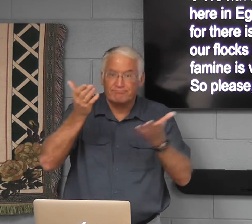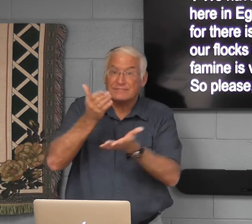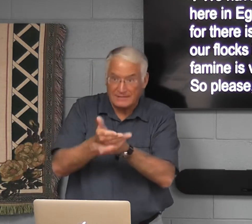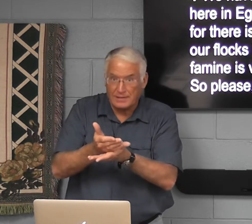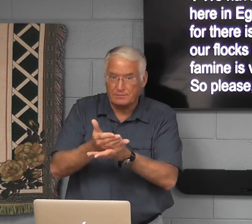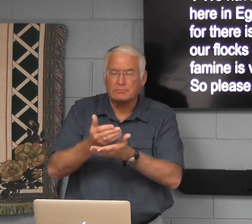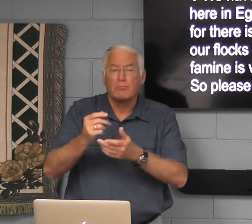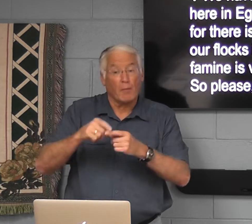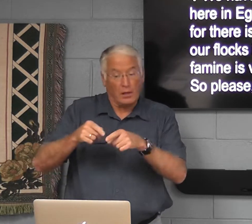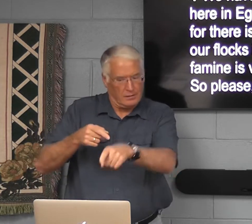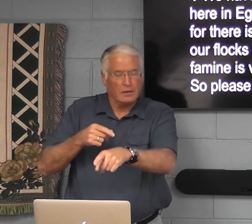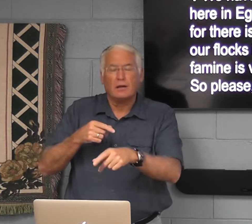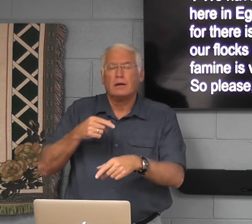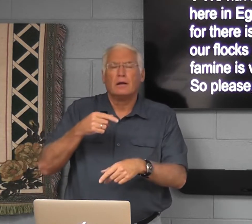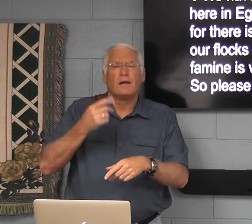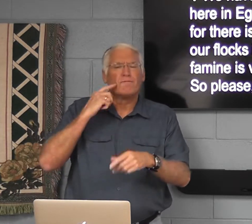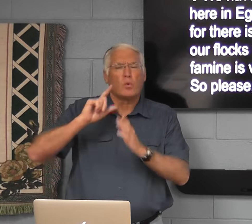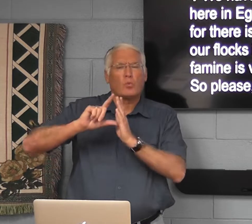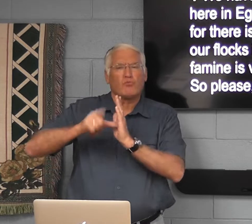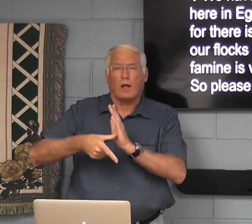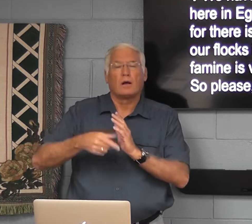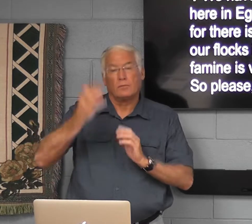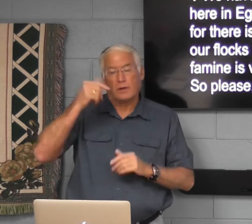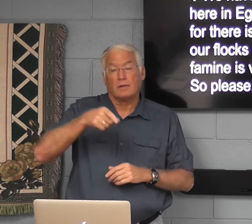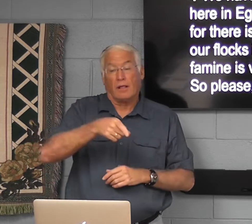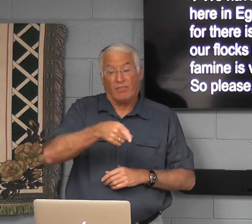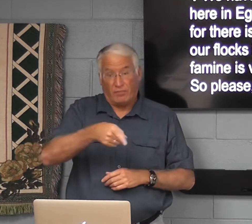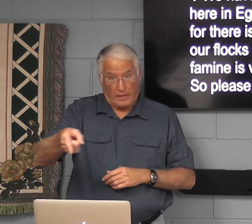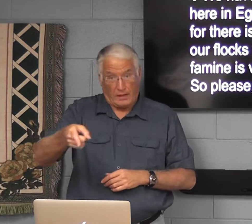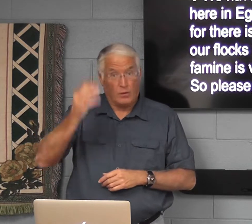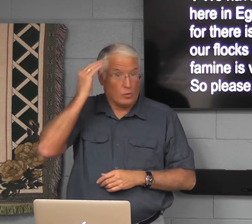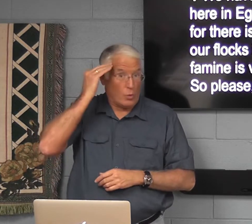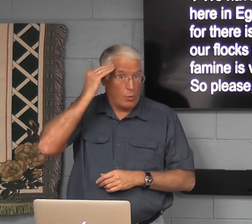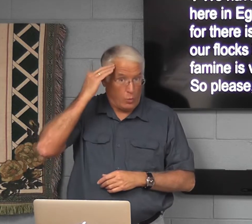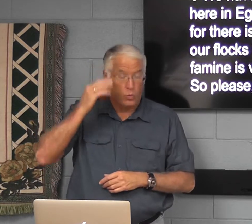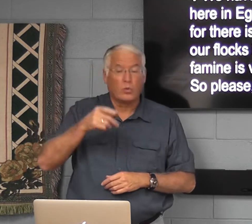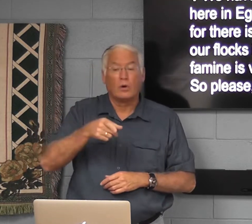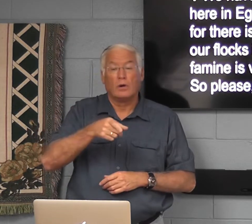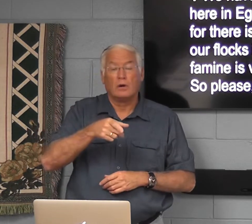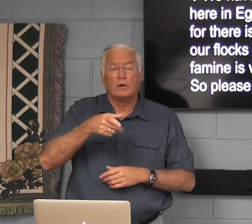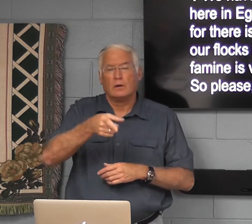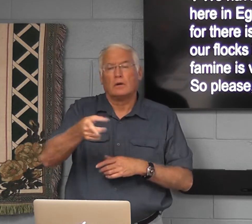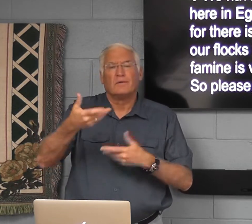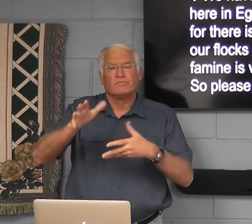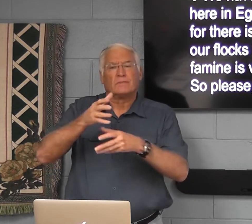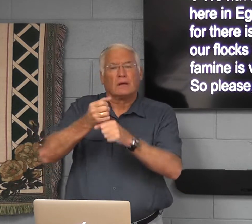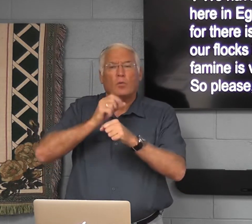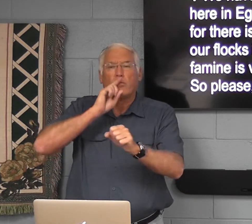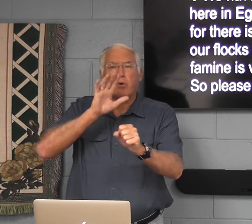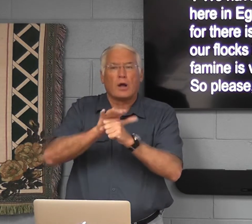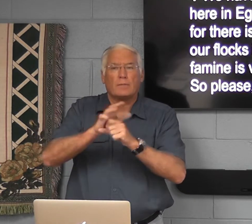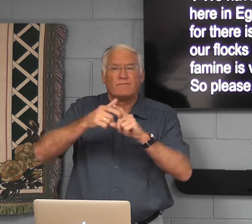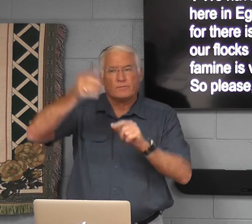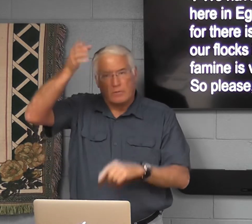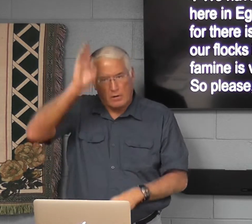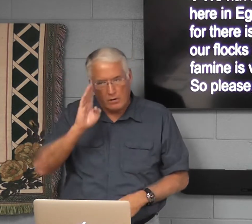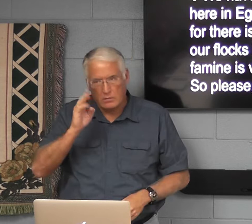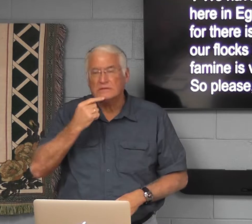You know, maybe when the famine stopped, they would do. Well, they knew that they had already got a